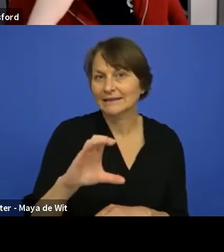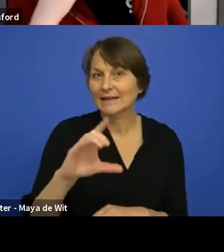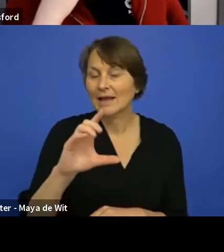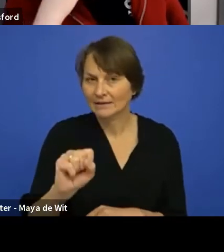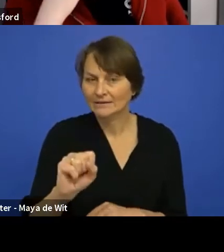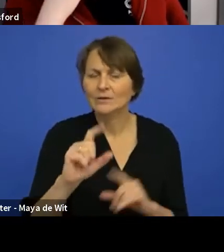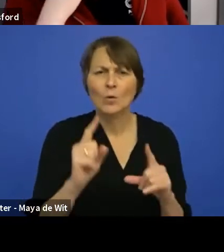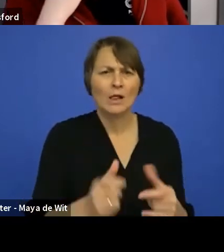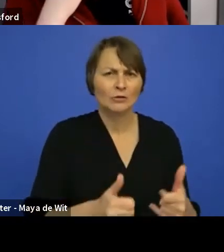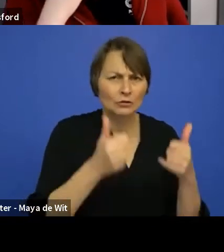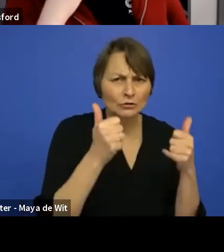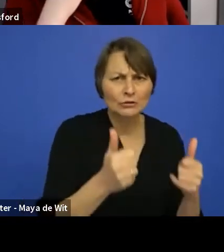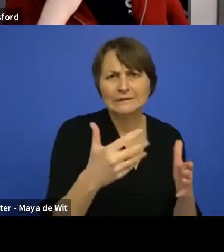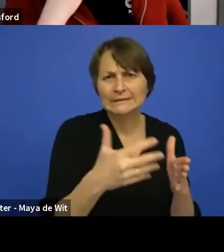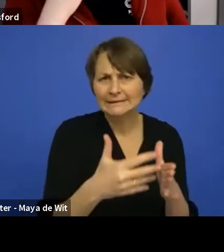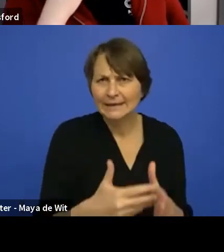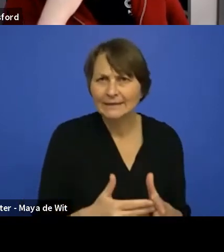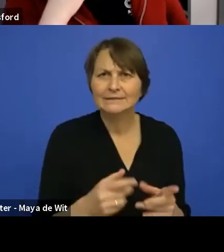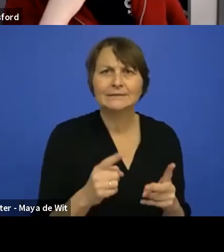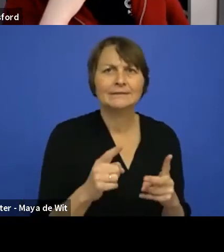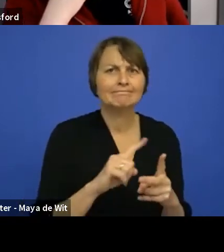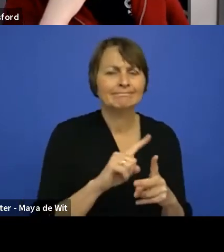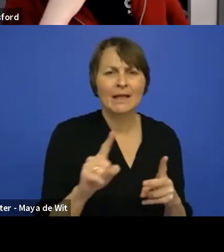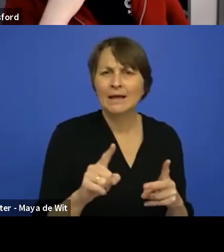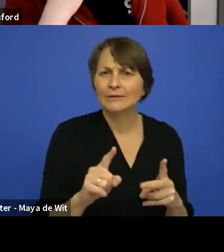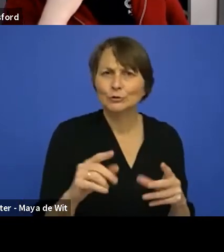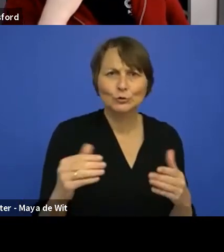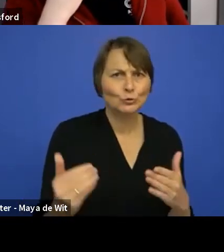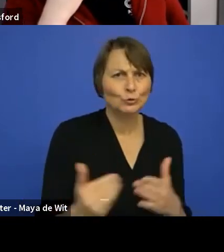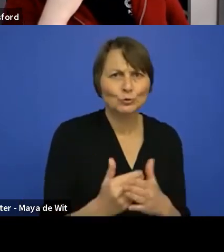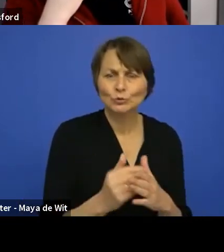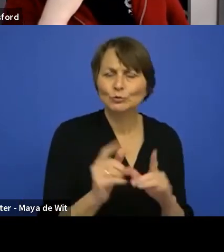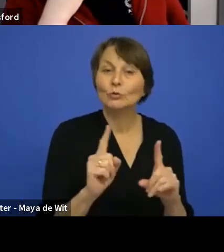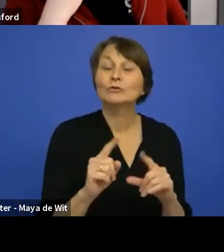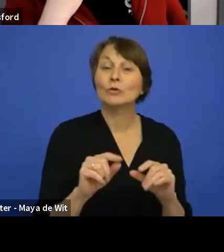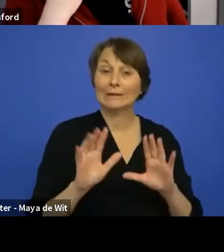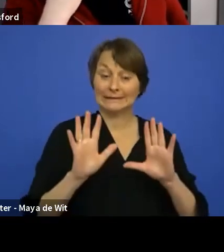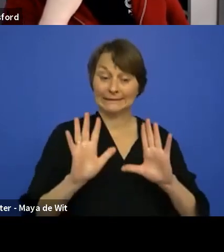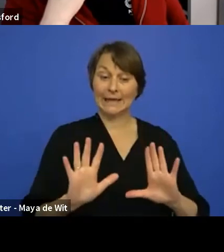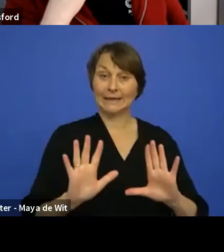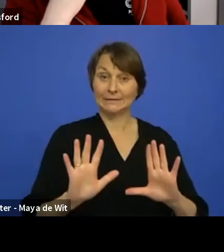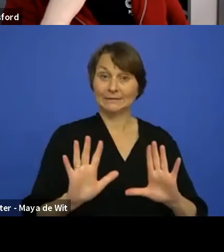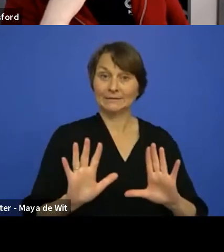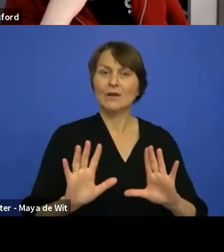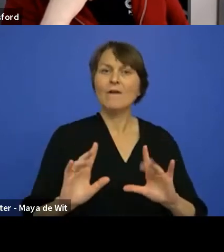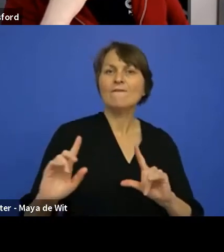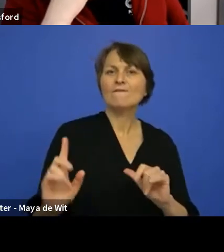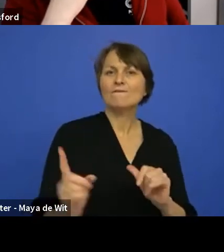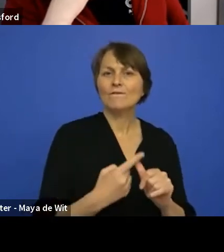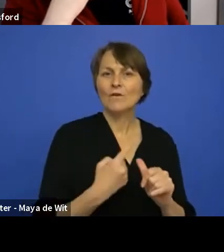and it's, it's not new. Uh, so, uh, 10 is going to be the first LTS version and I'm, I'm,